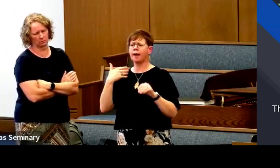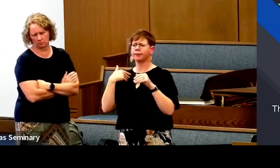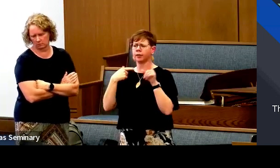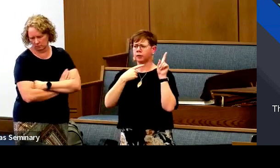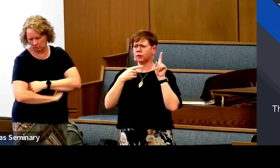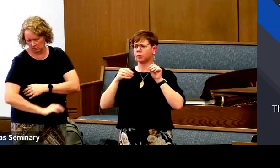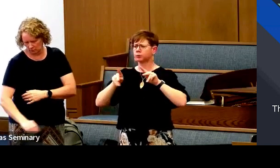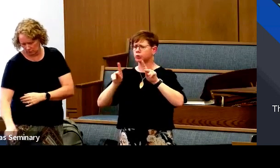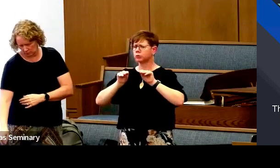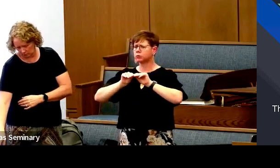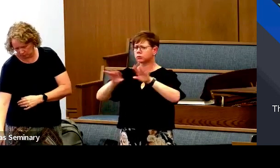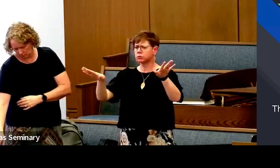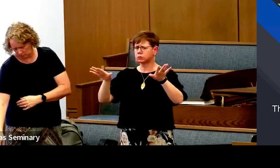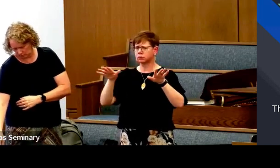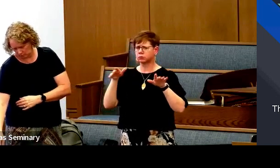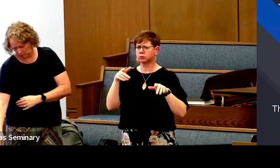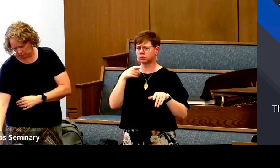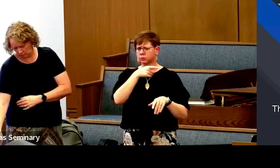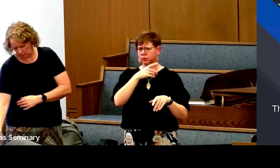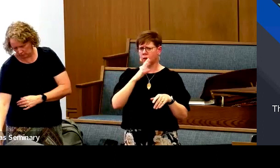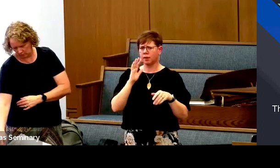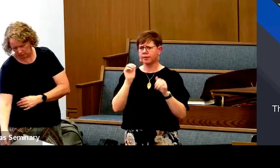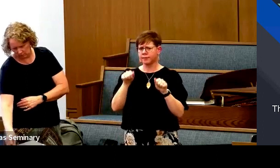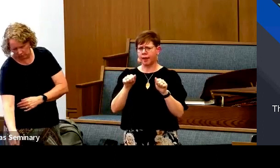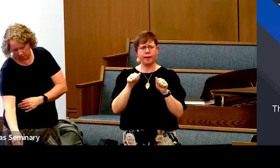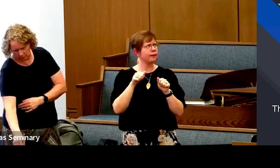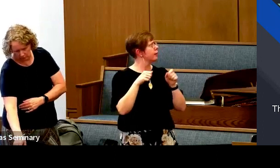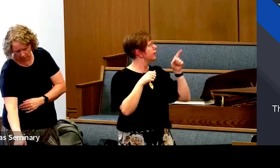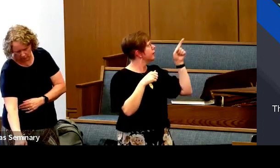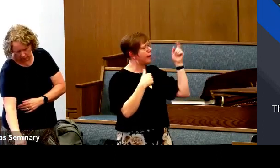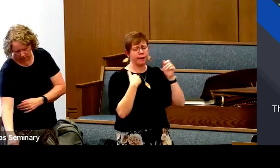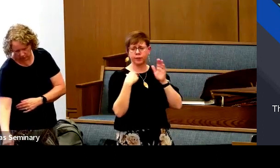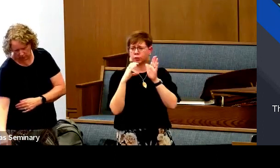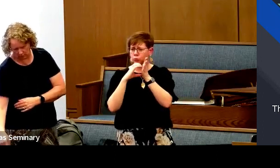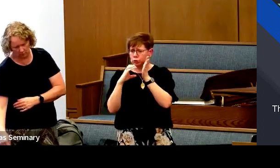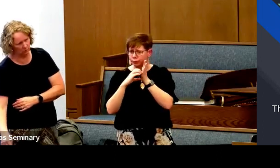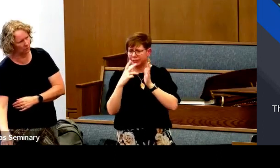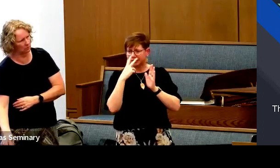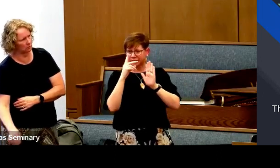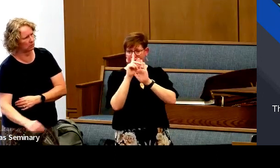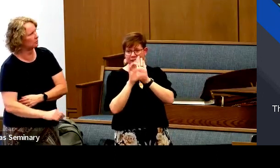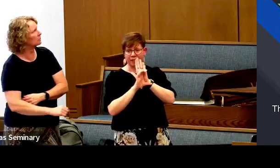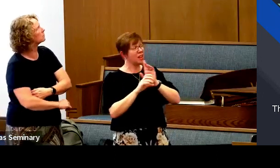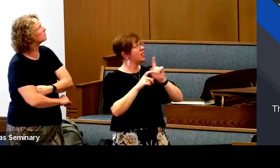So I know you want to take a picture, but we'll send out the slides.